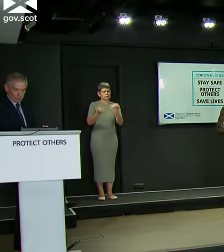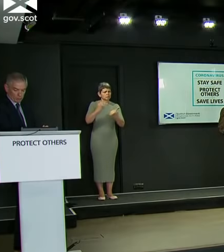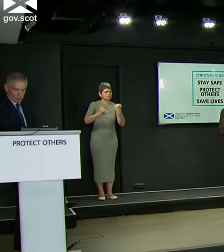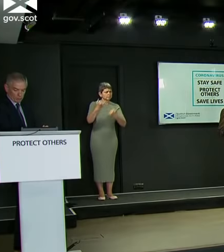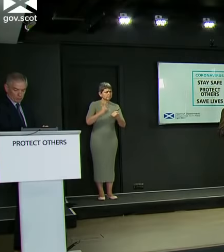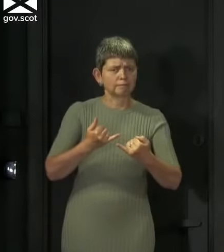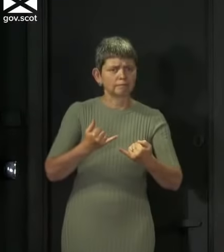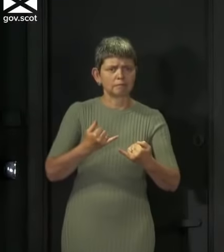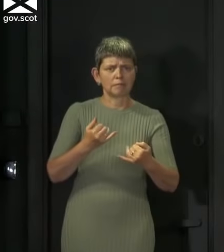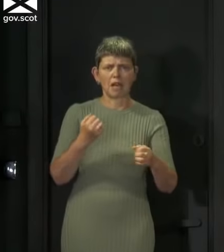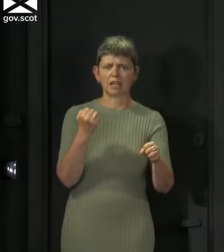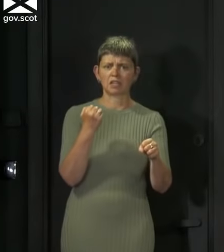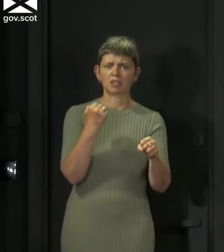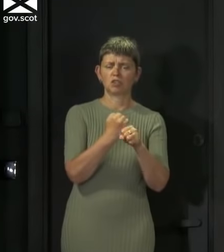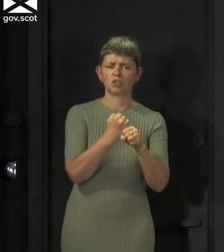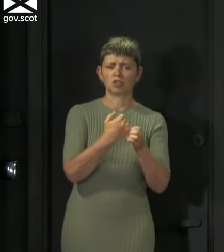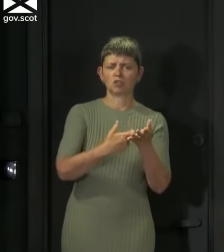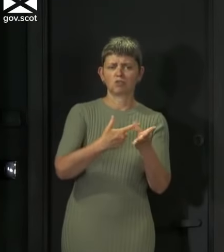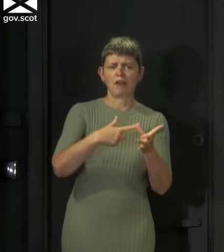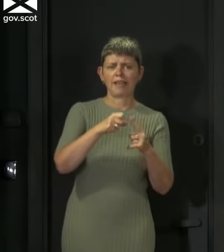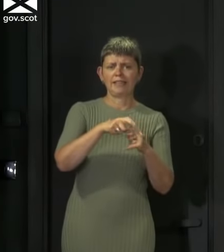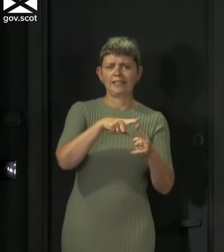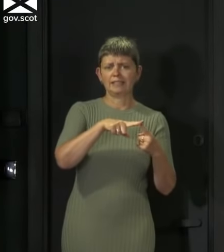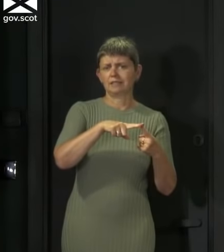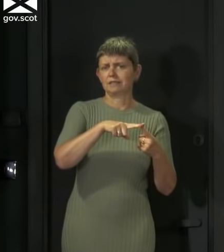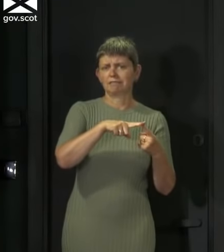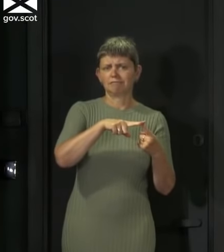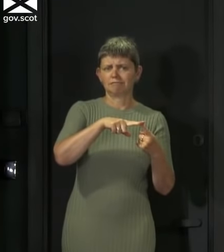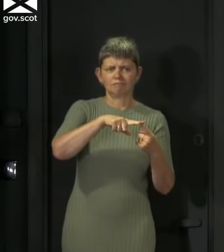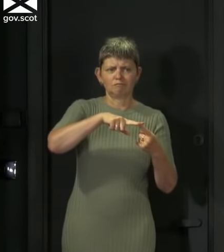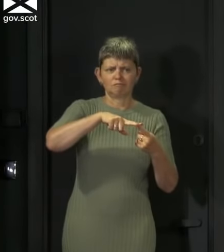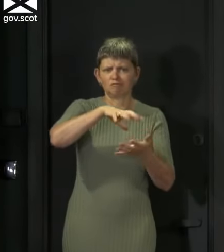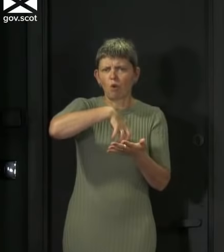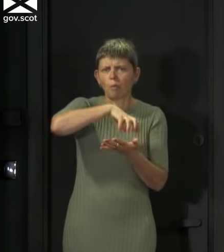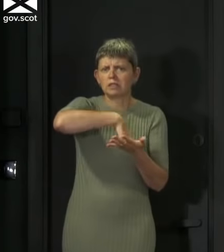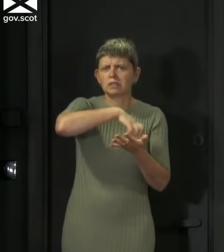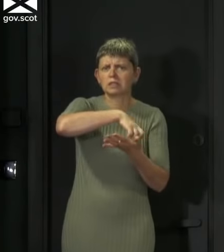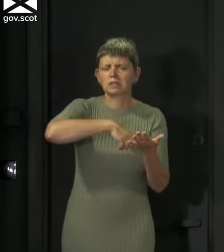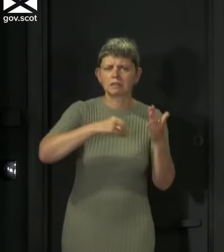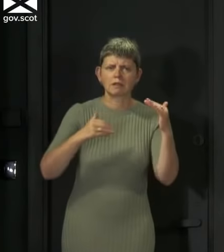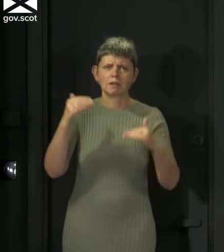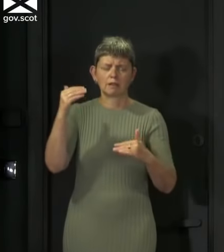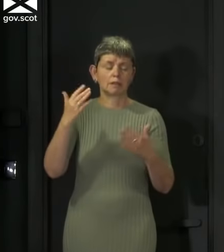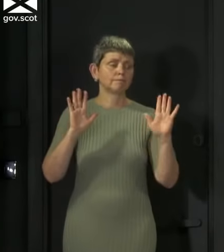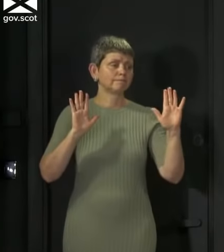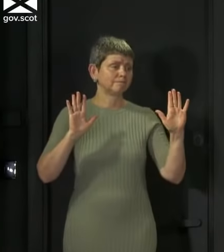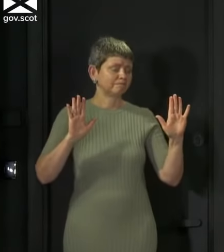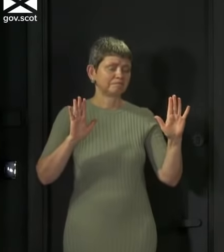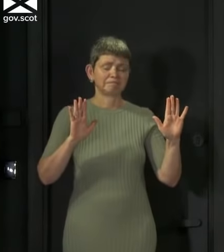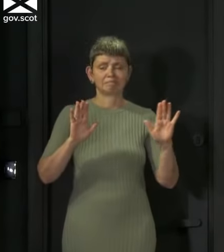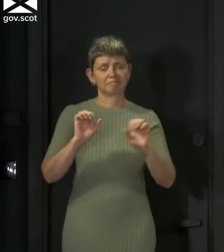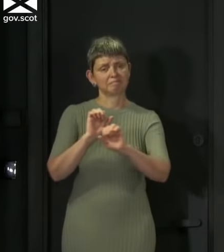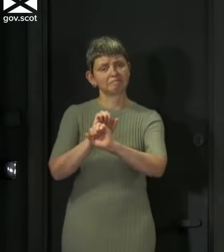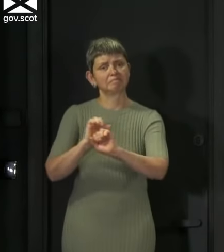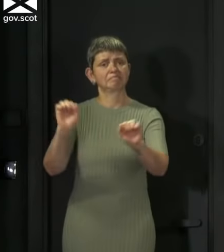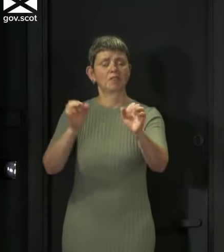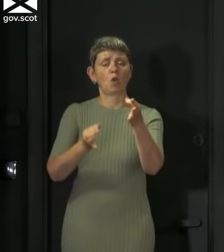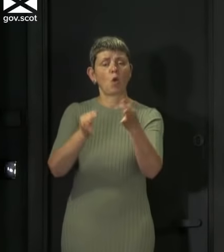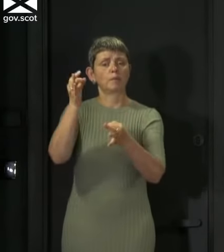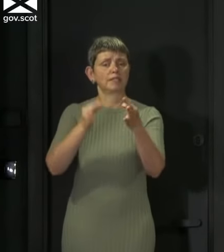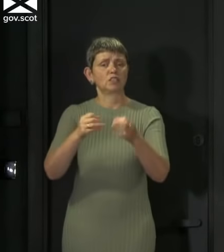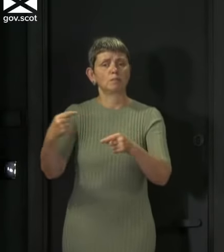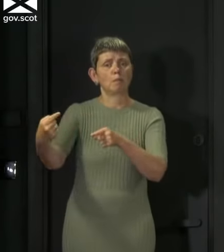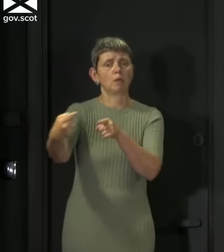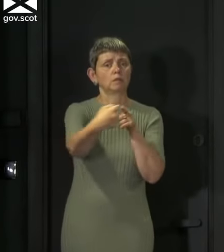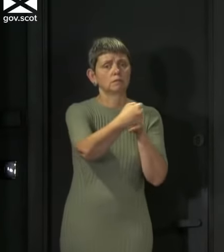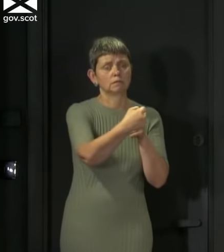I don't have a response to the political language there. It's for opposition politicians to choose their own language. I'm going to focus